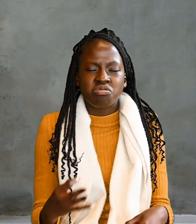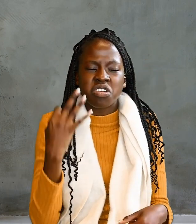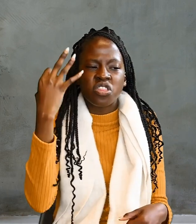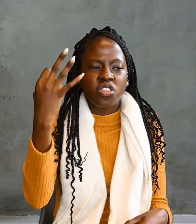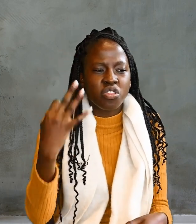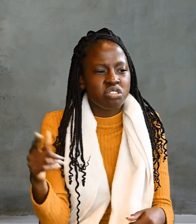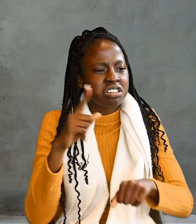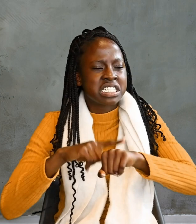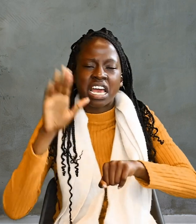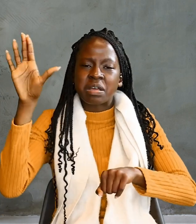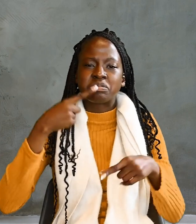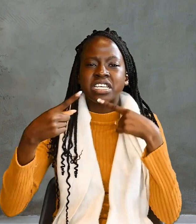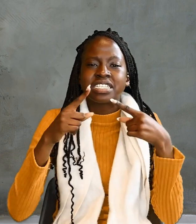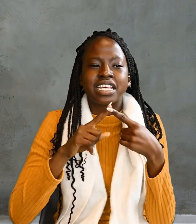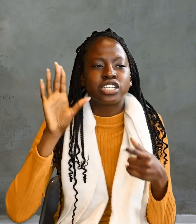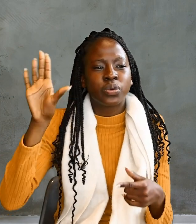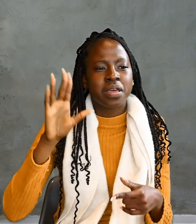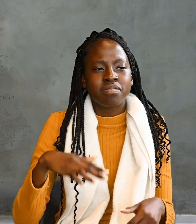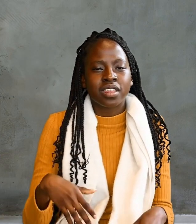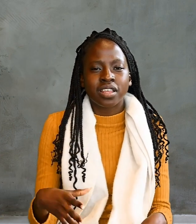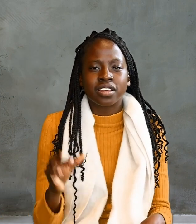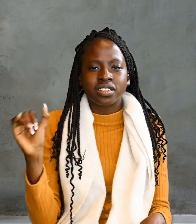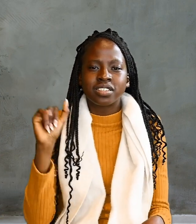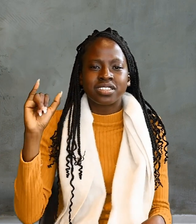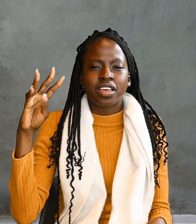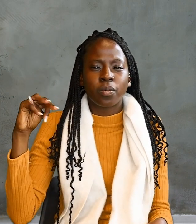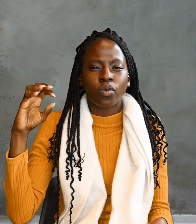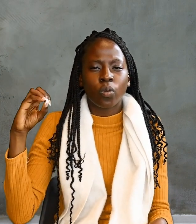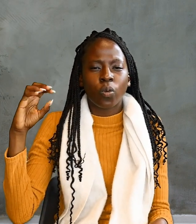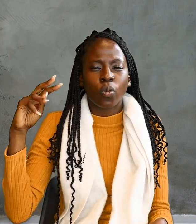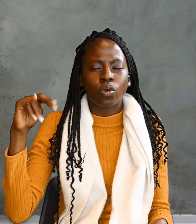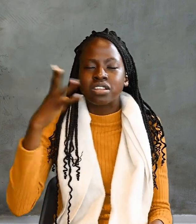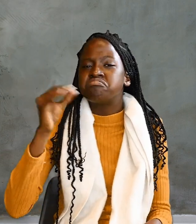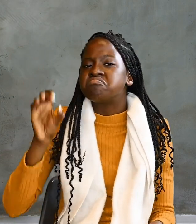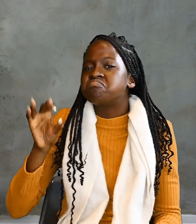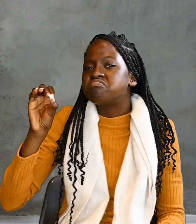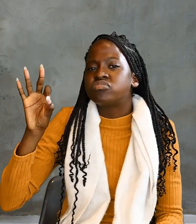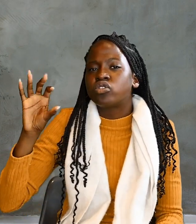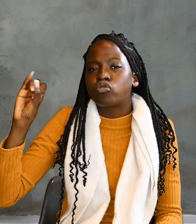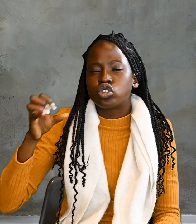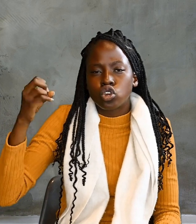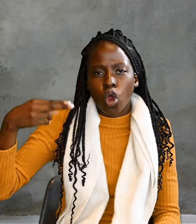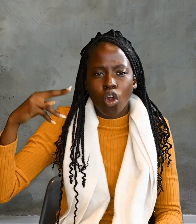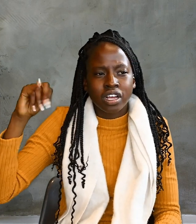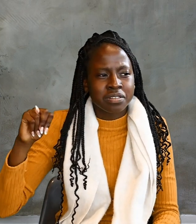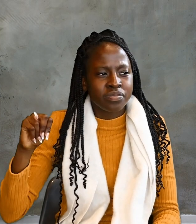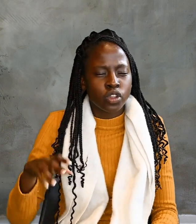The third time he said to him, Simon, son of John, do